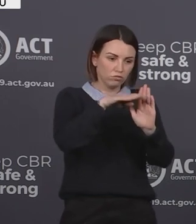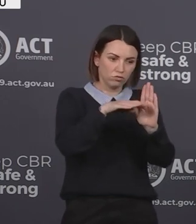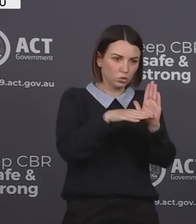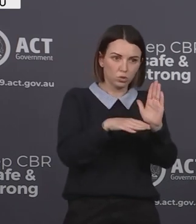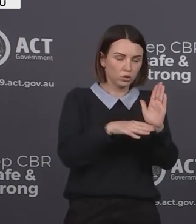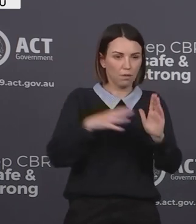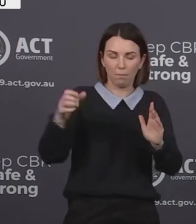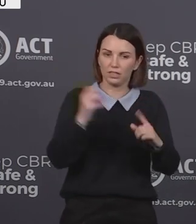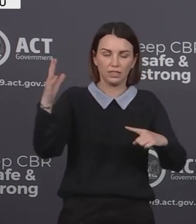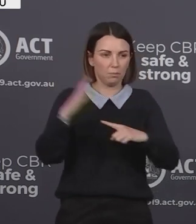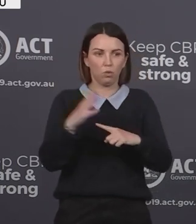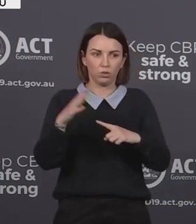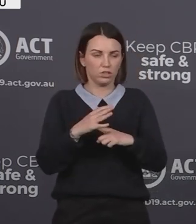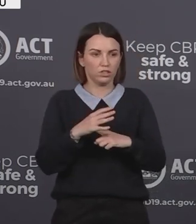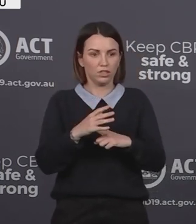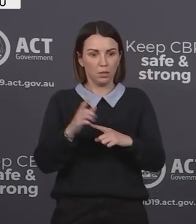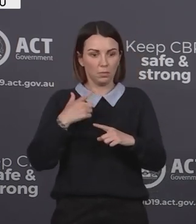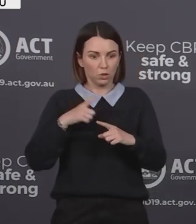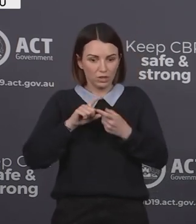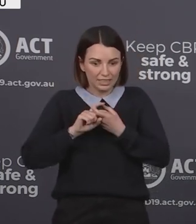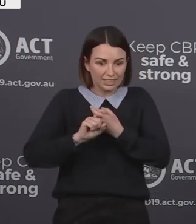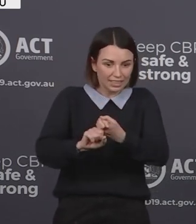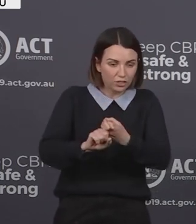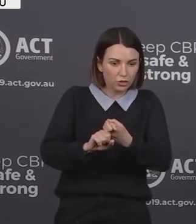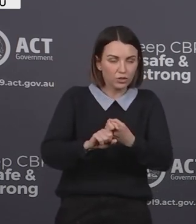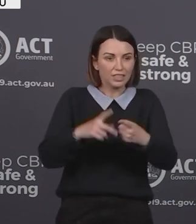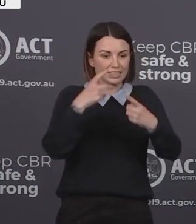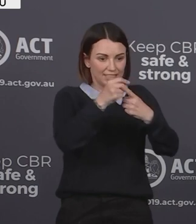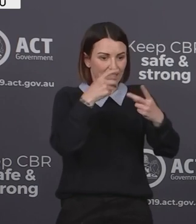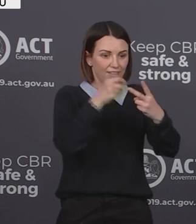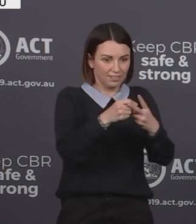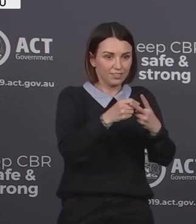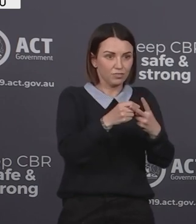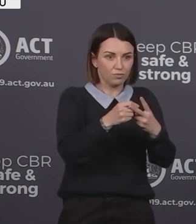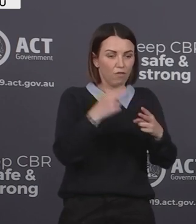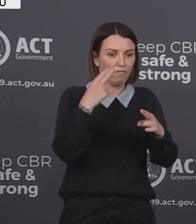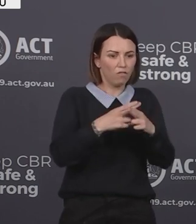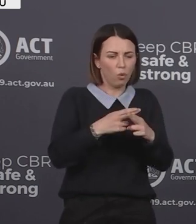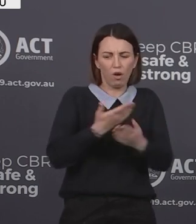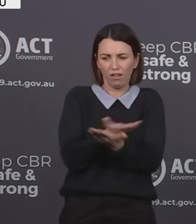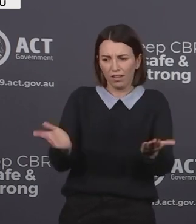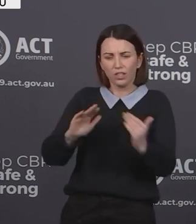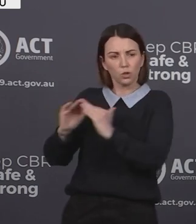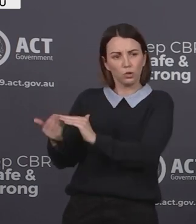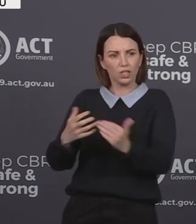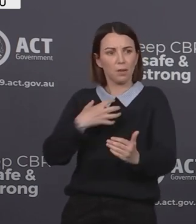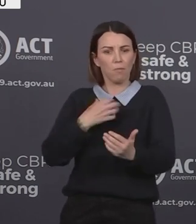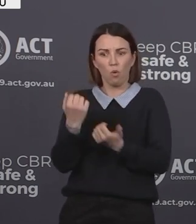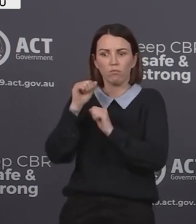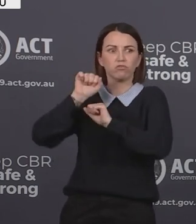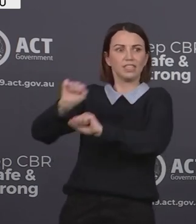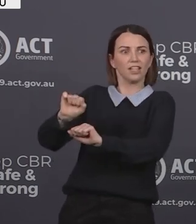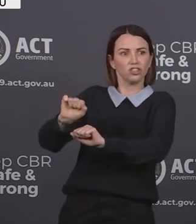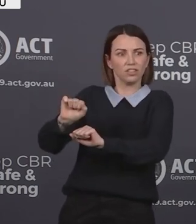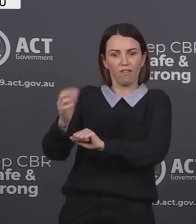important as we continue to get through second vaccination doses to give the Canberra community the highest